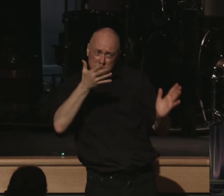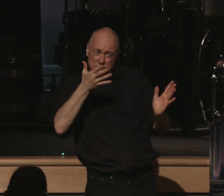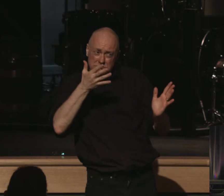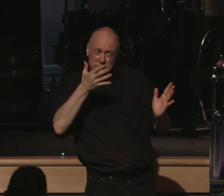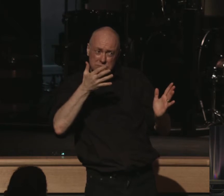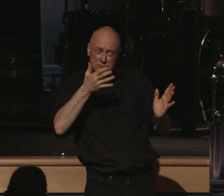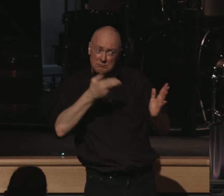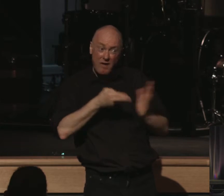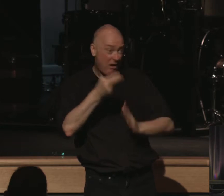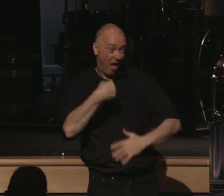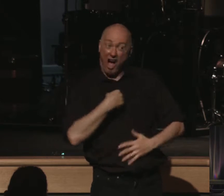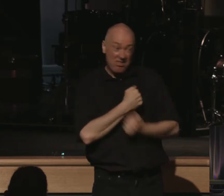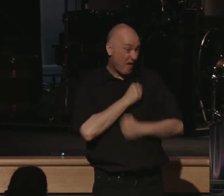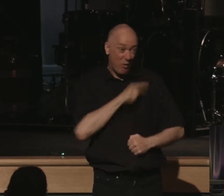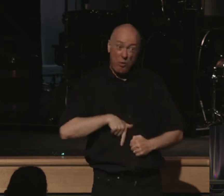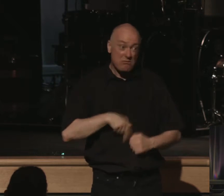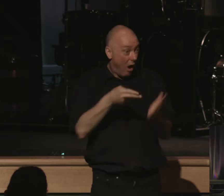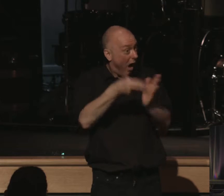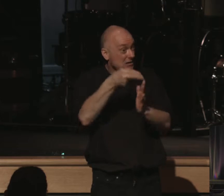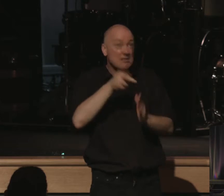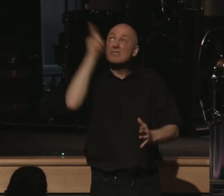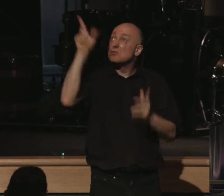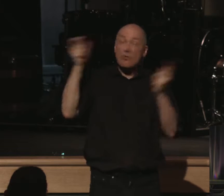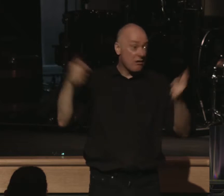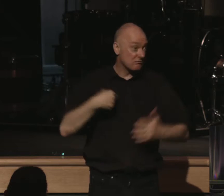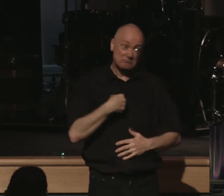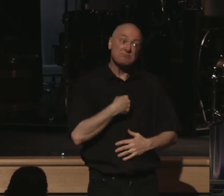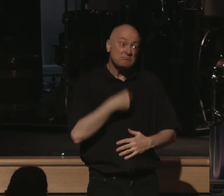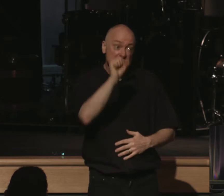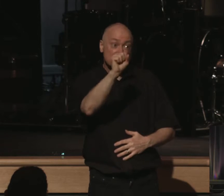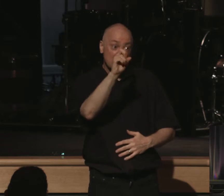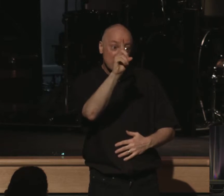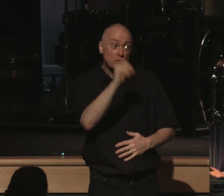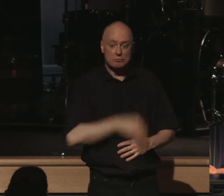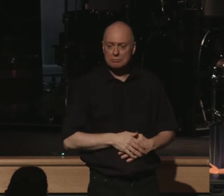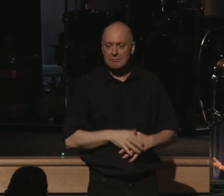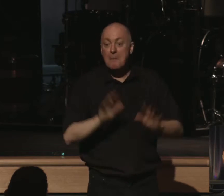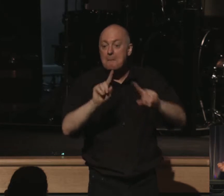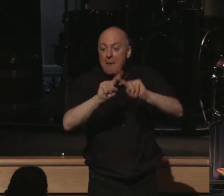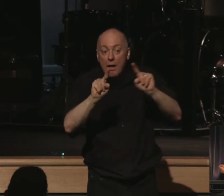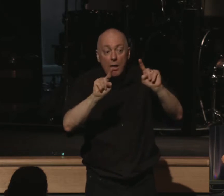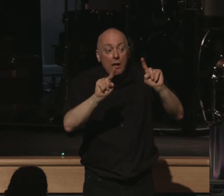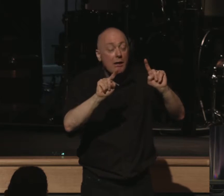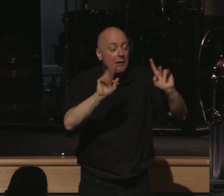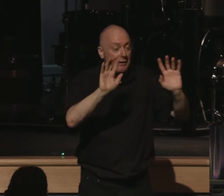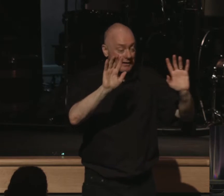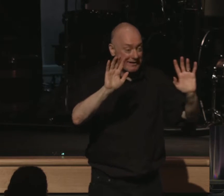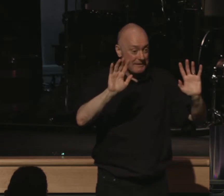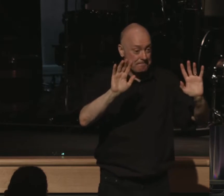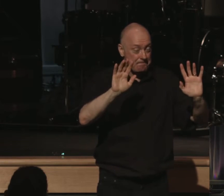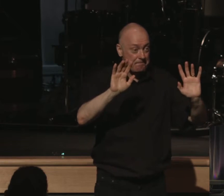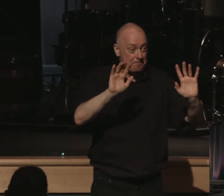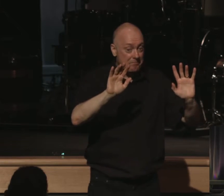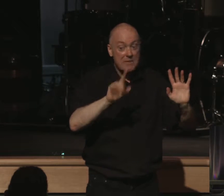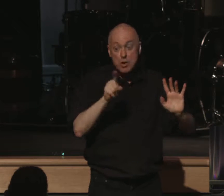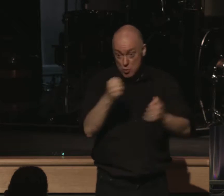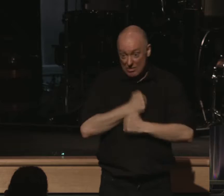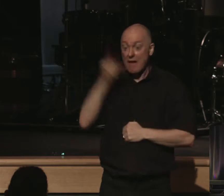I do love the Lord. Honestly, I do think he's great. Well, the wonderful thing about the Lord is that as much as you love him,